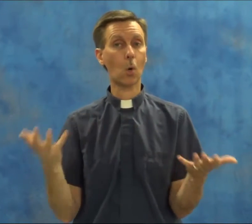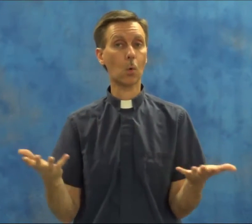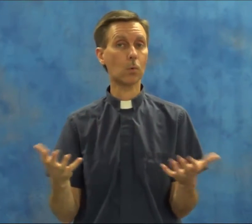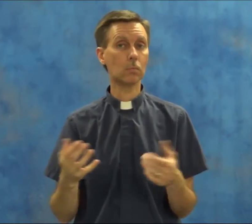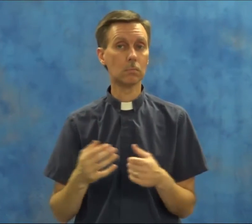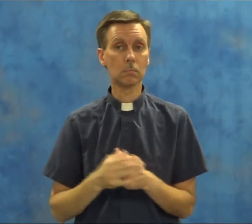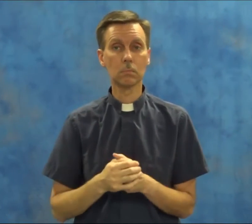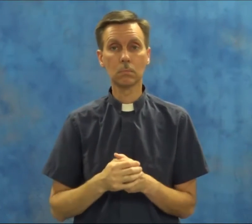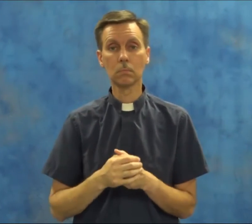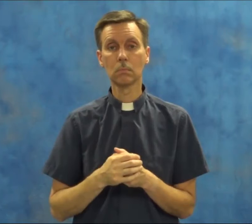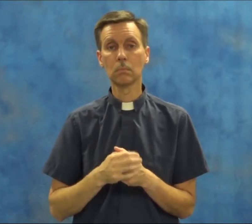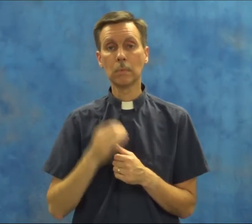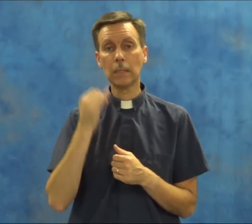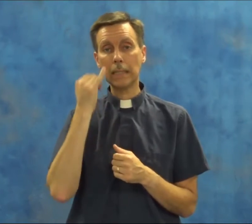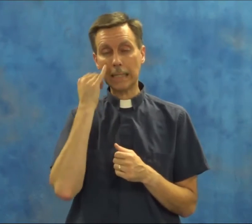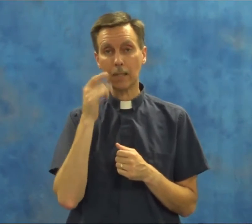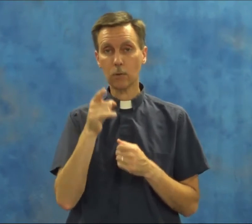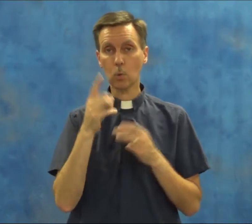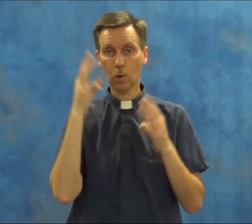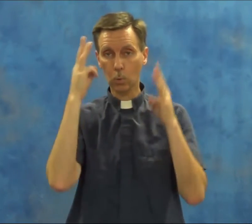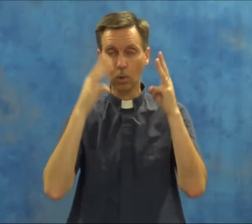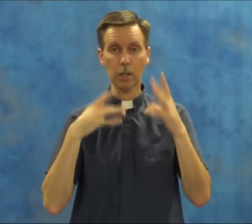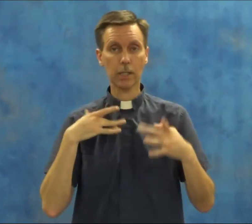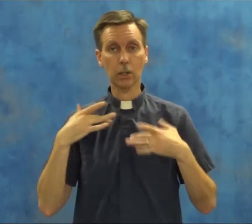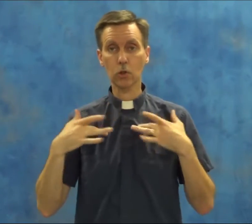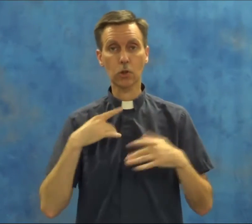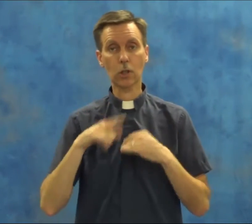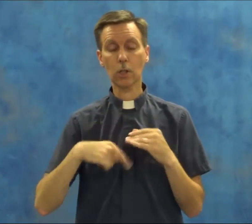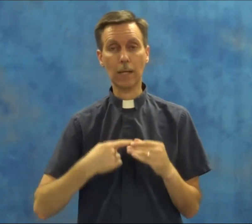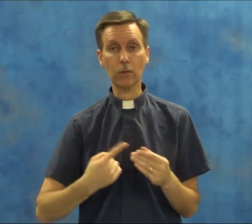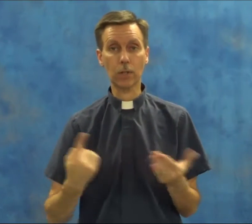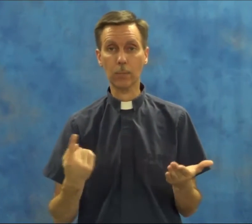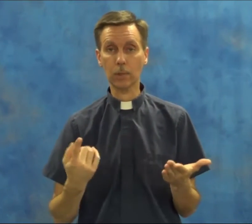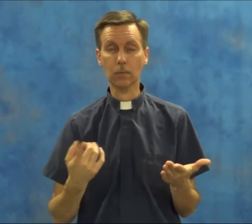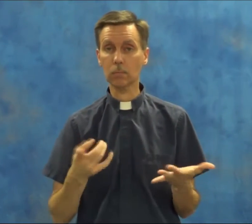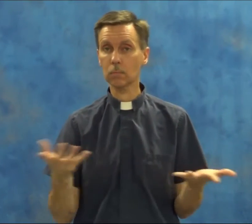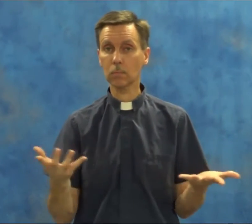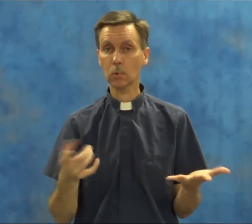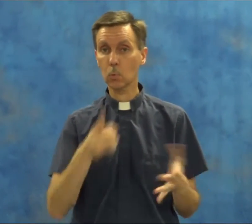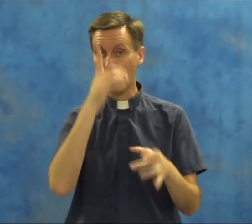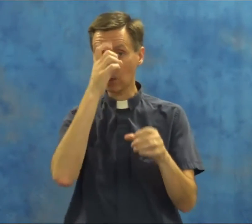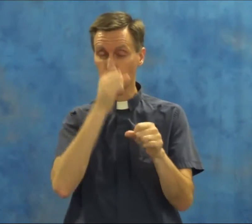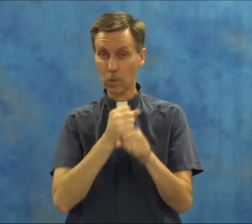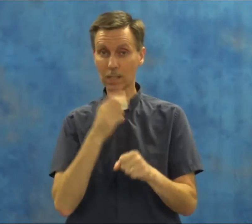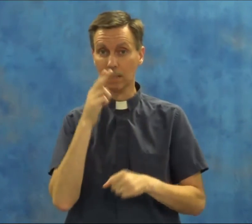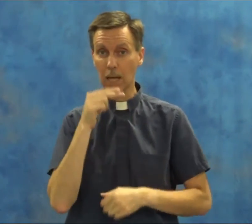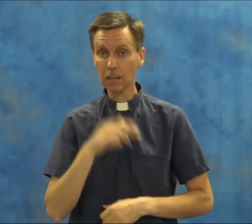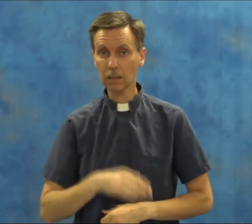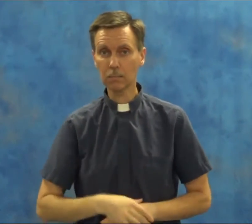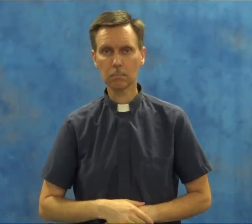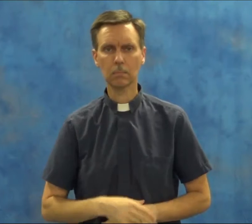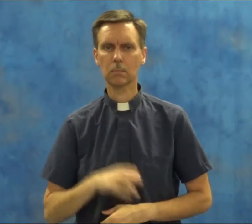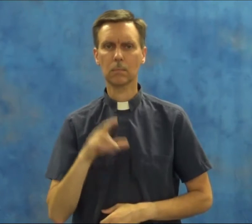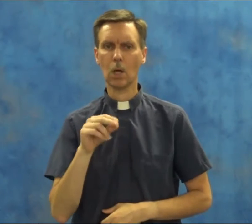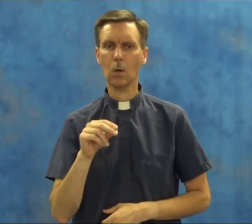if you are worried and concerned about something, what? Do you trust luck? No.